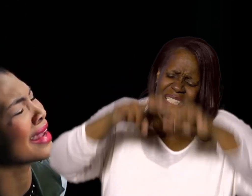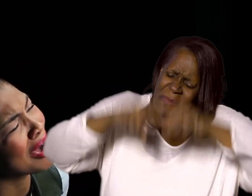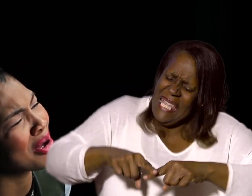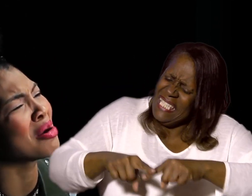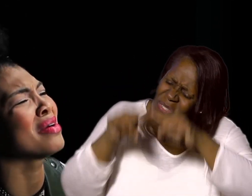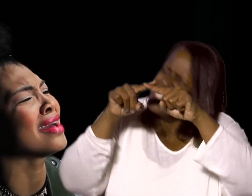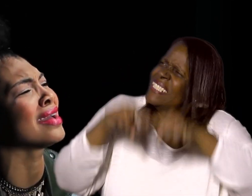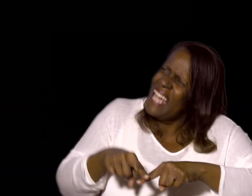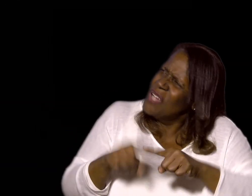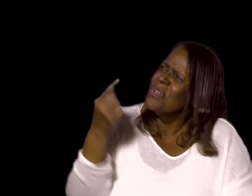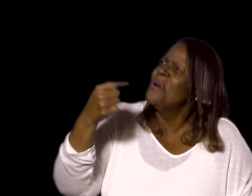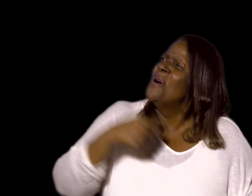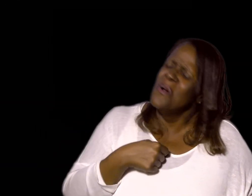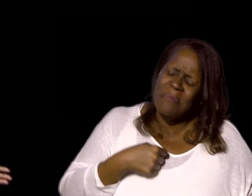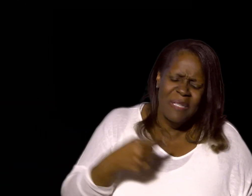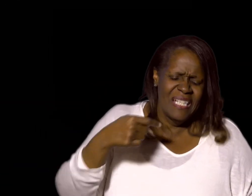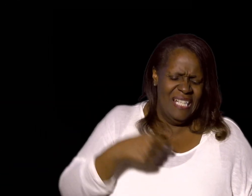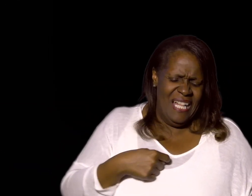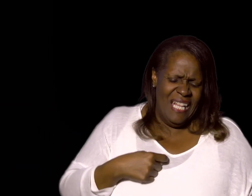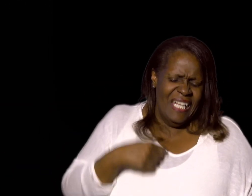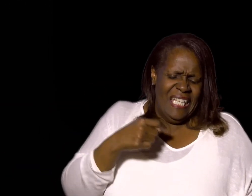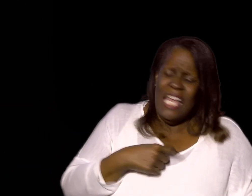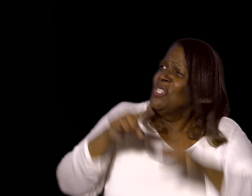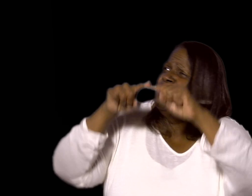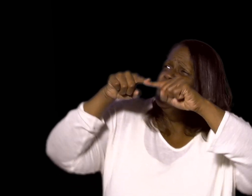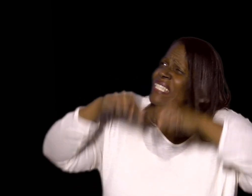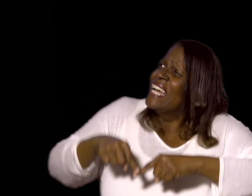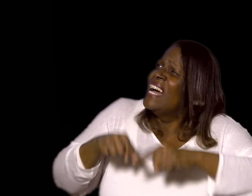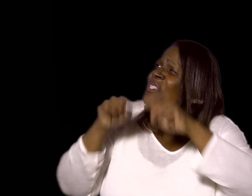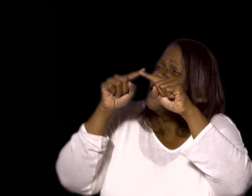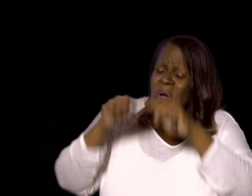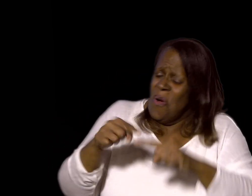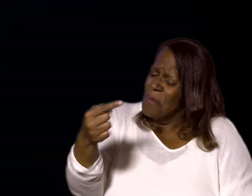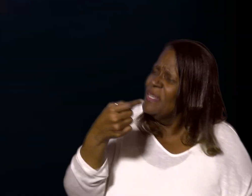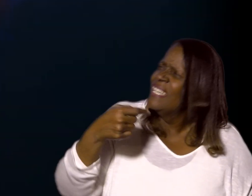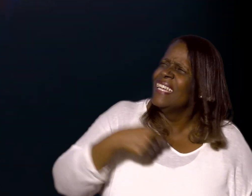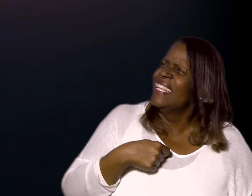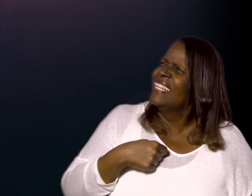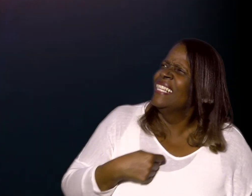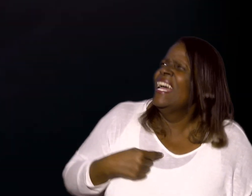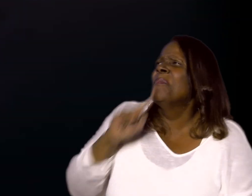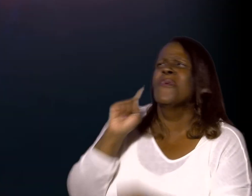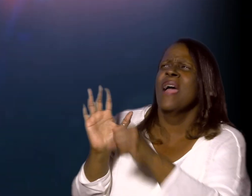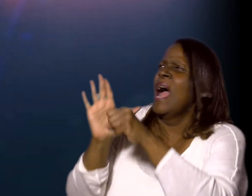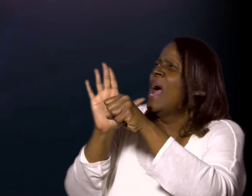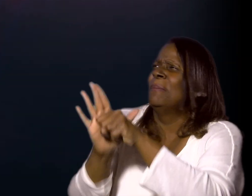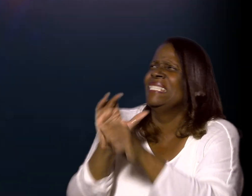count on me You can count on me Lord, I promise I won't fail